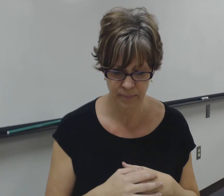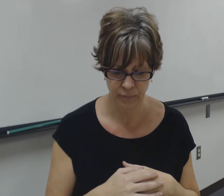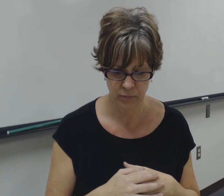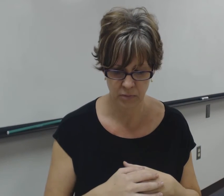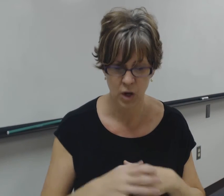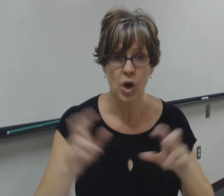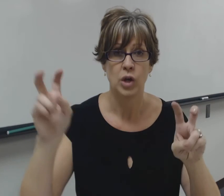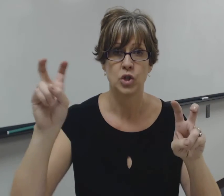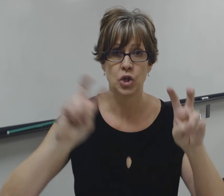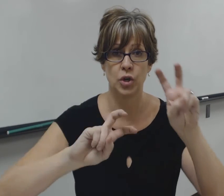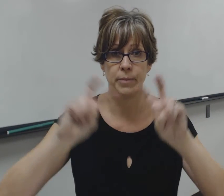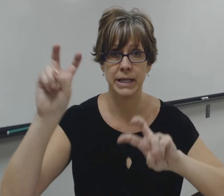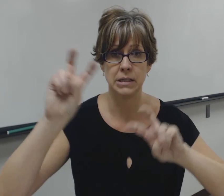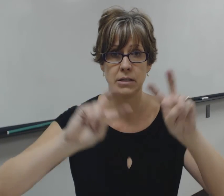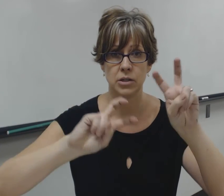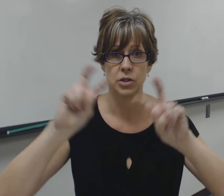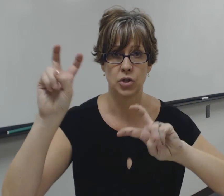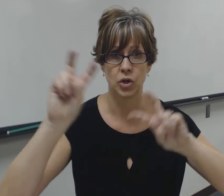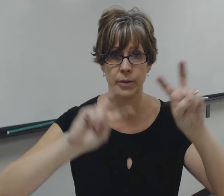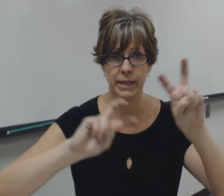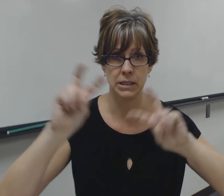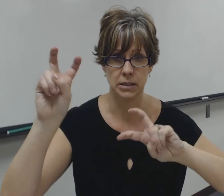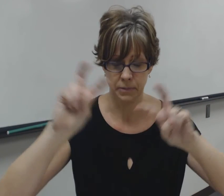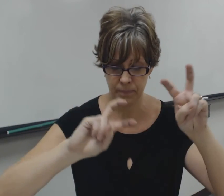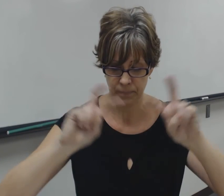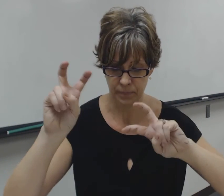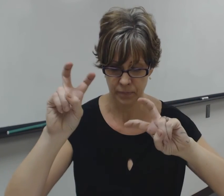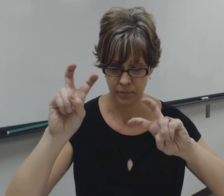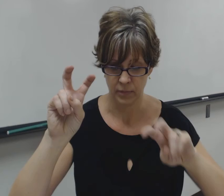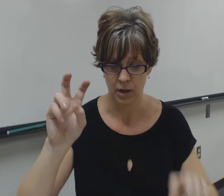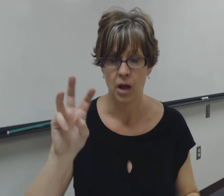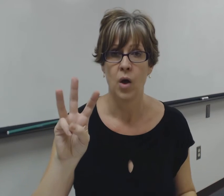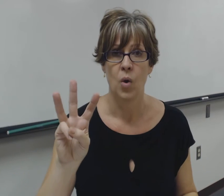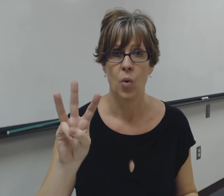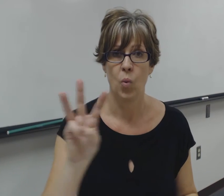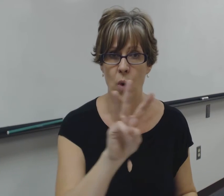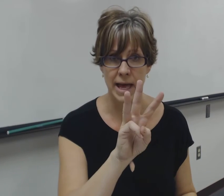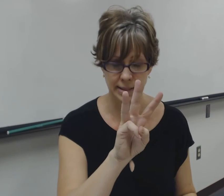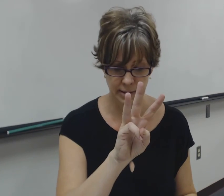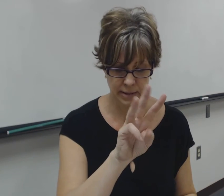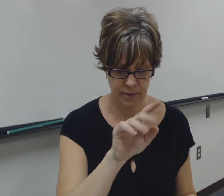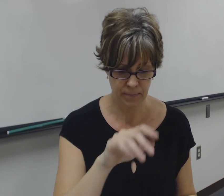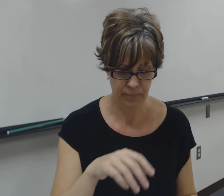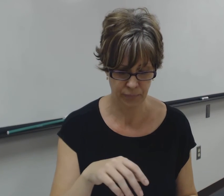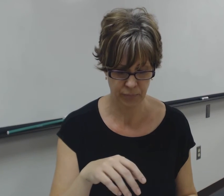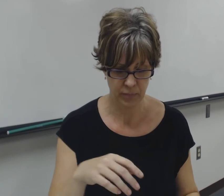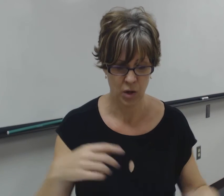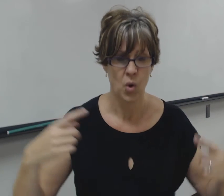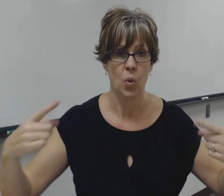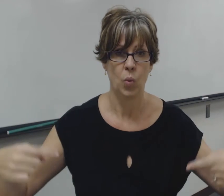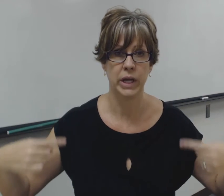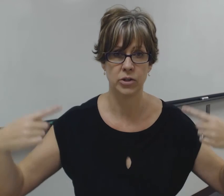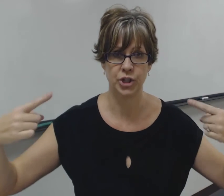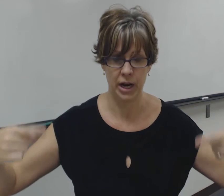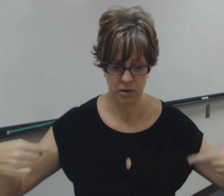tournament tournament West wheelchair